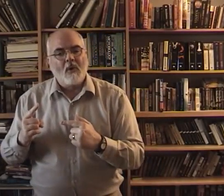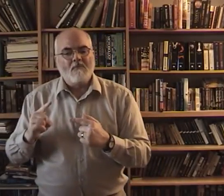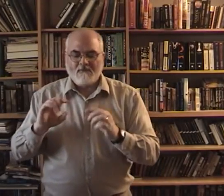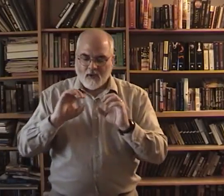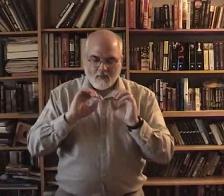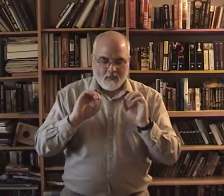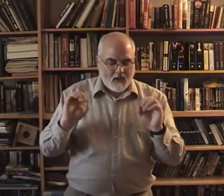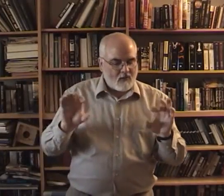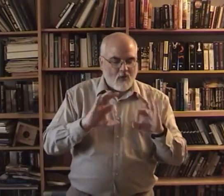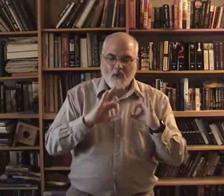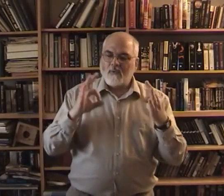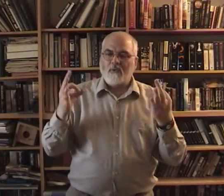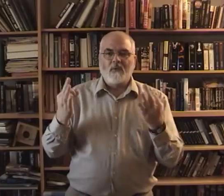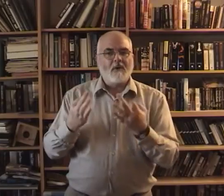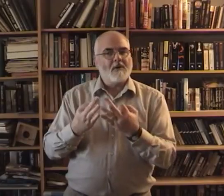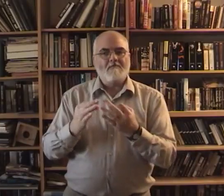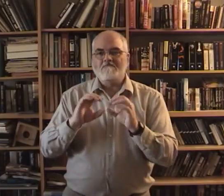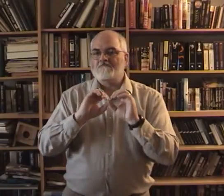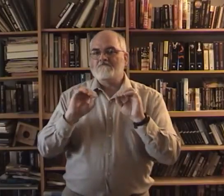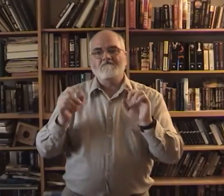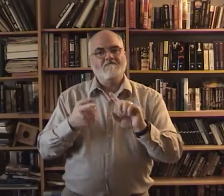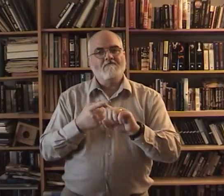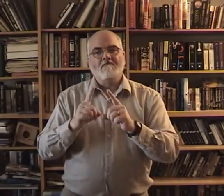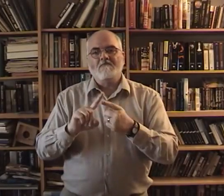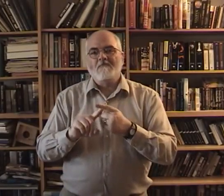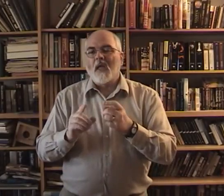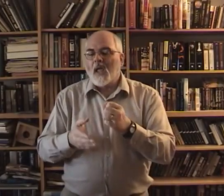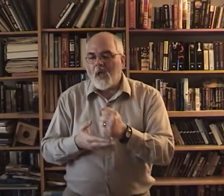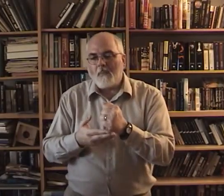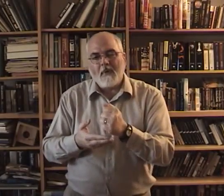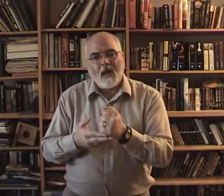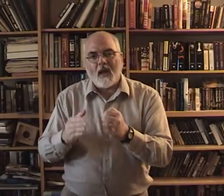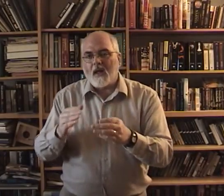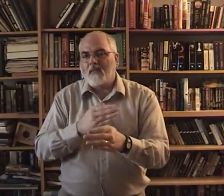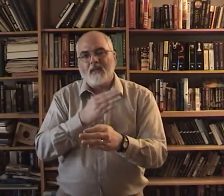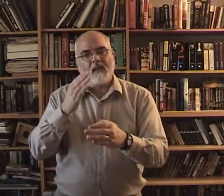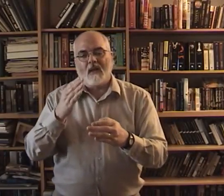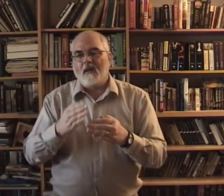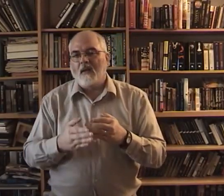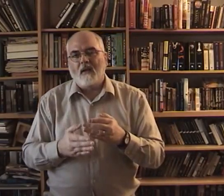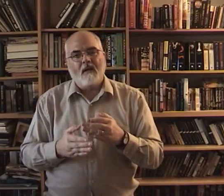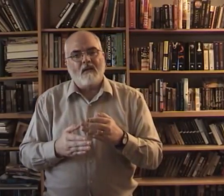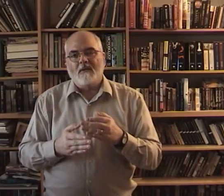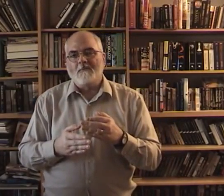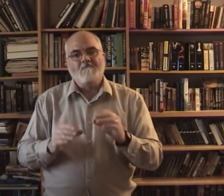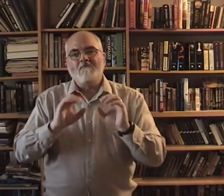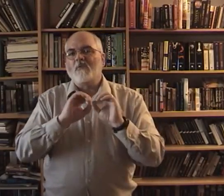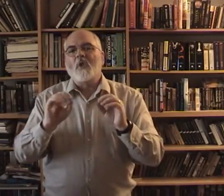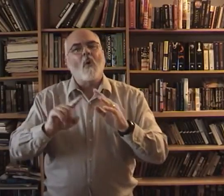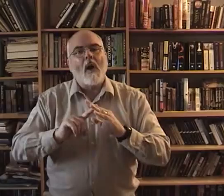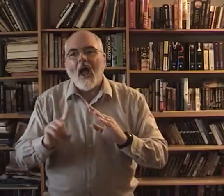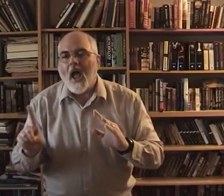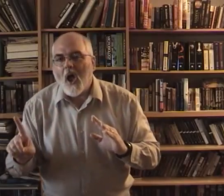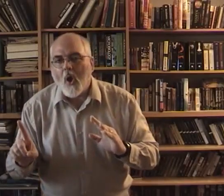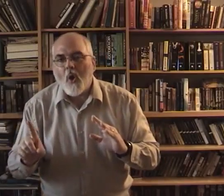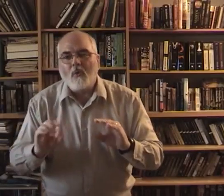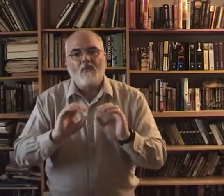family no friends to help at the end no out